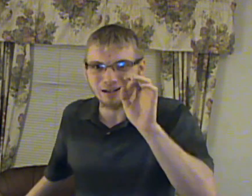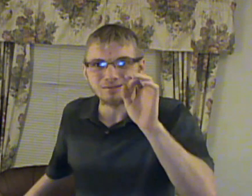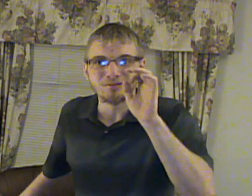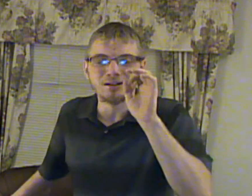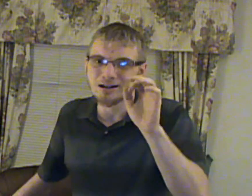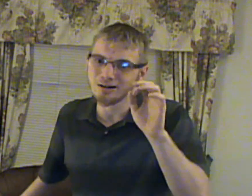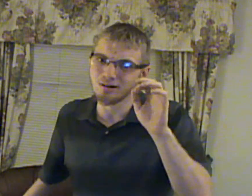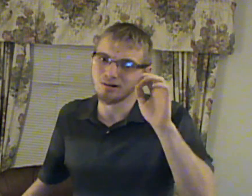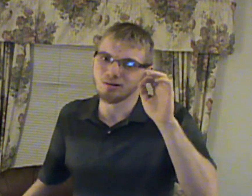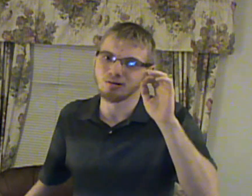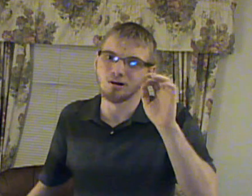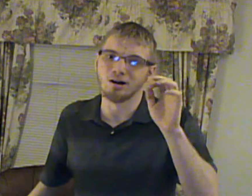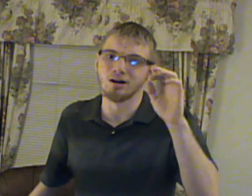it's been a lot